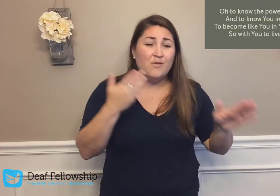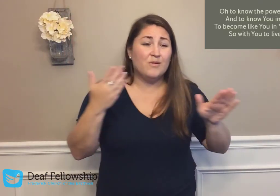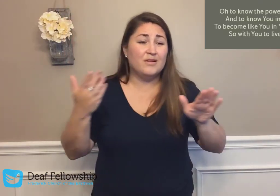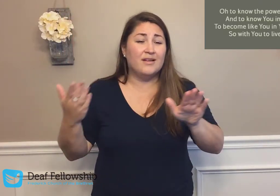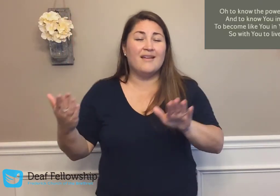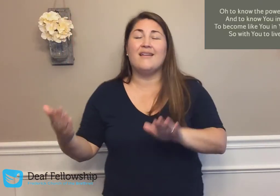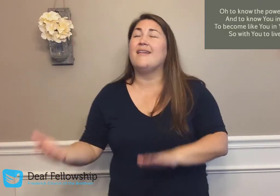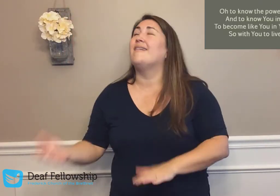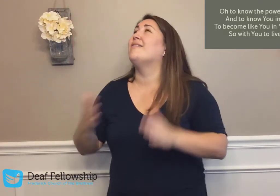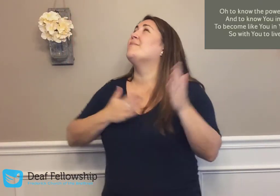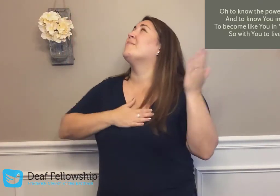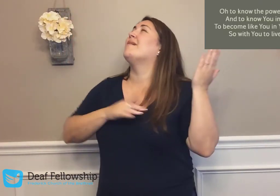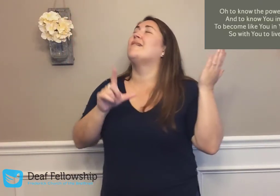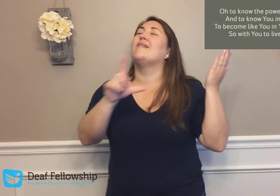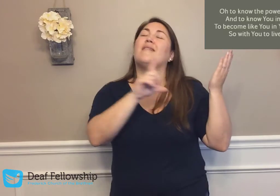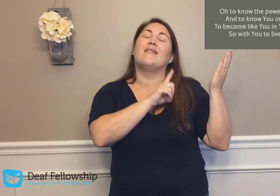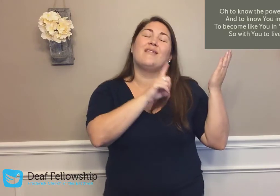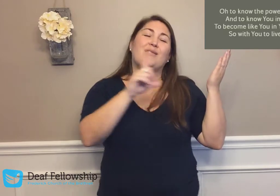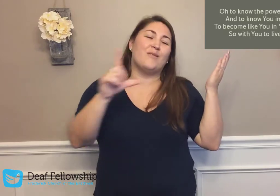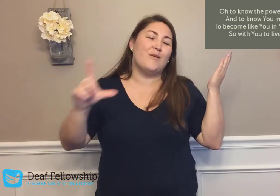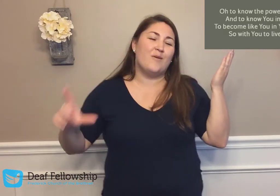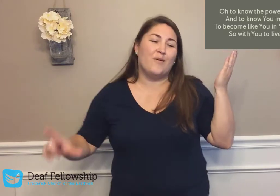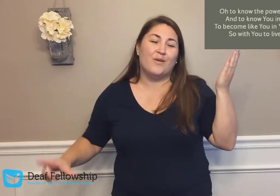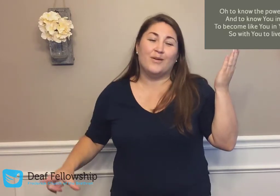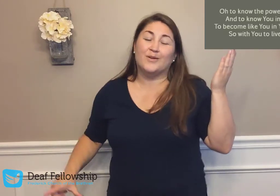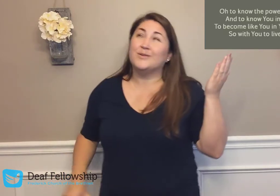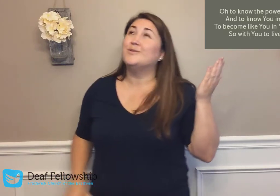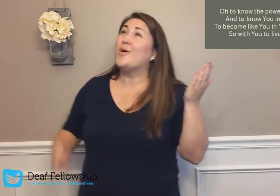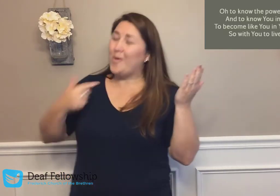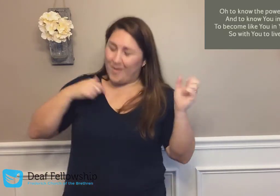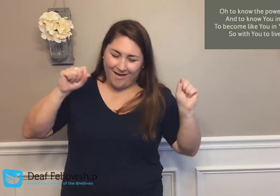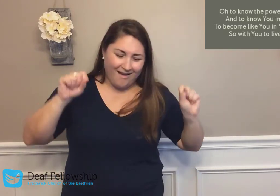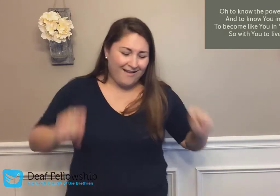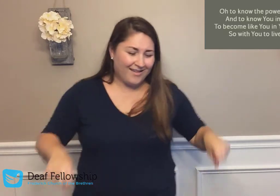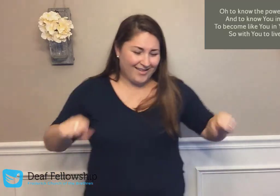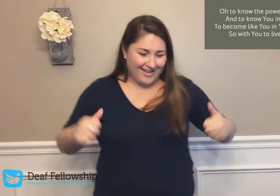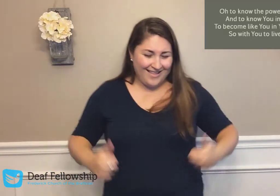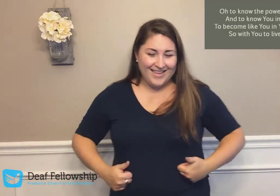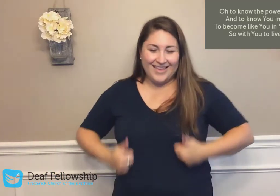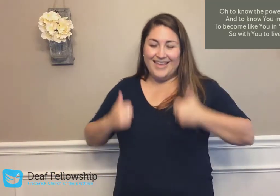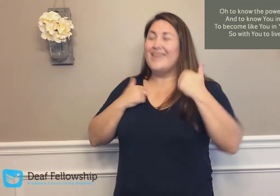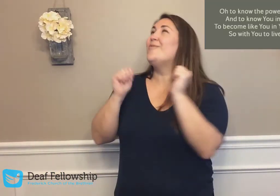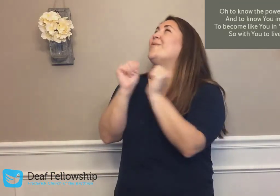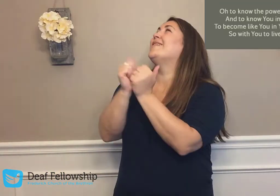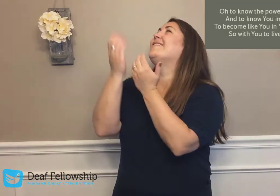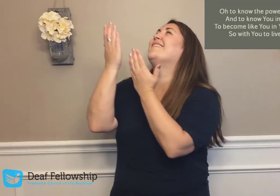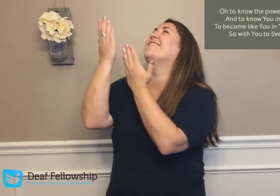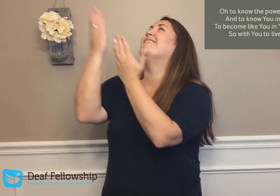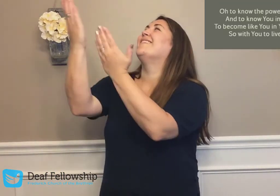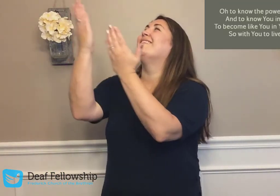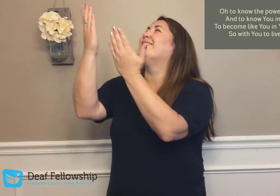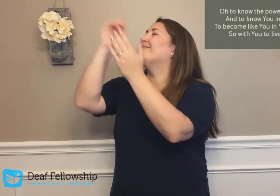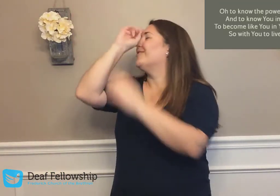Your death My Lord, so is You To live